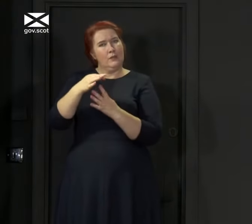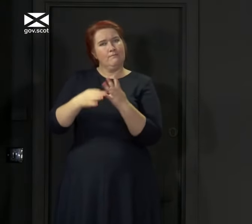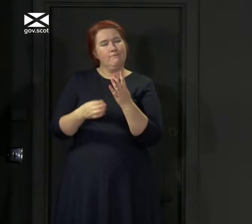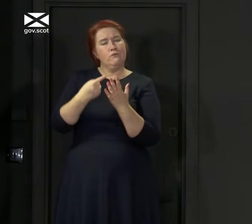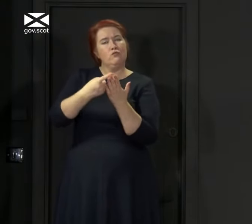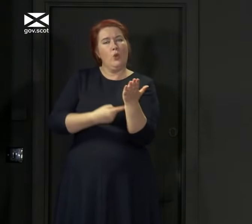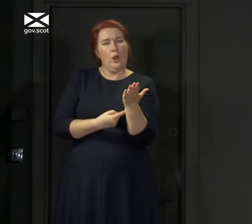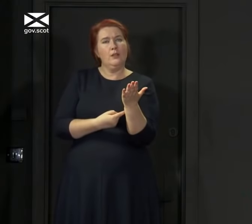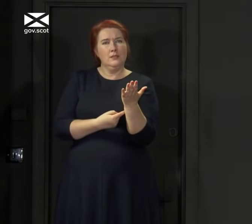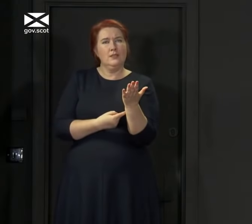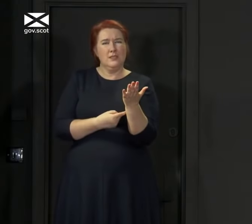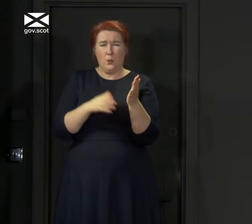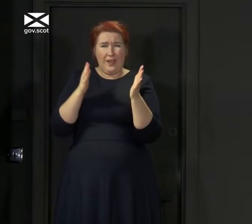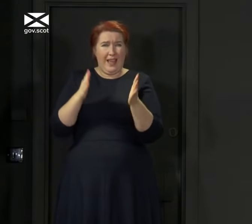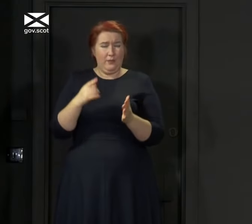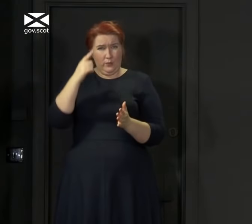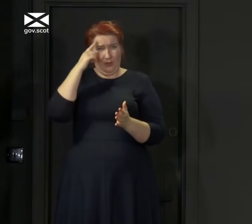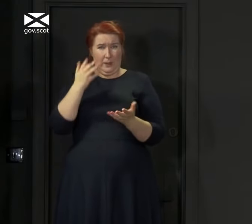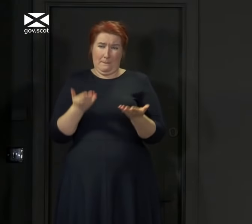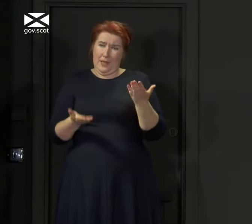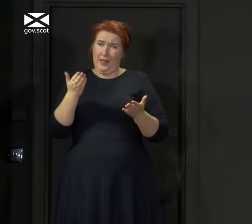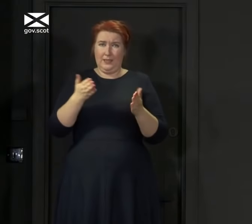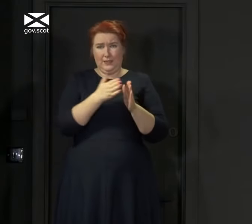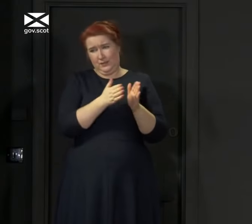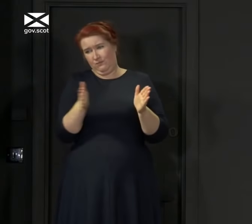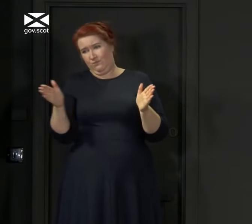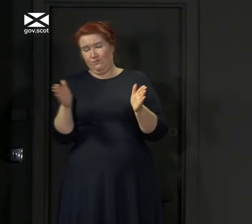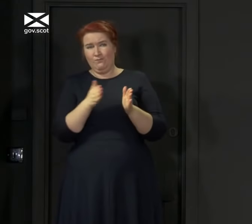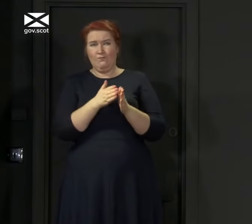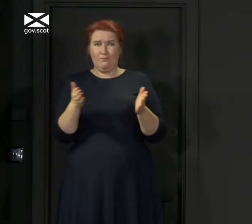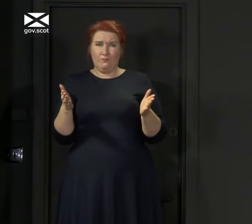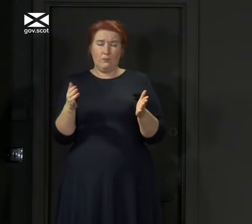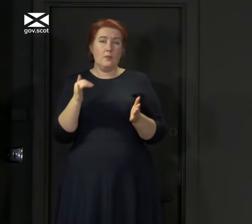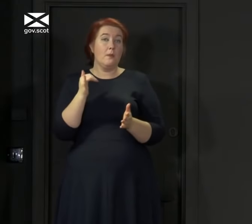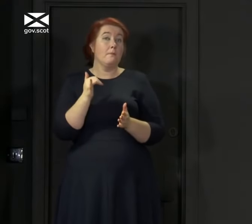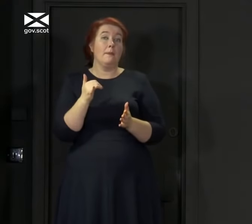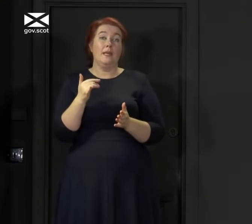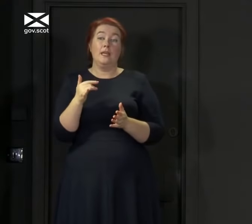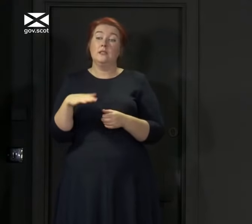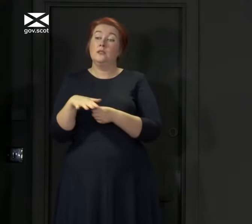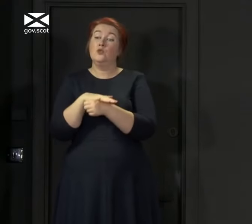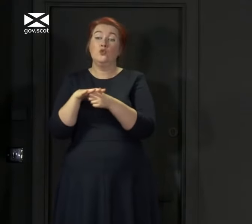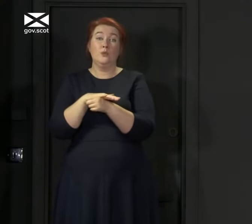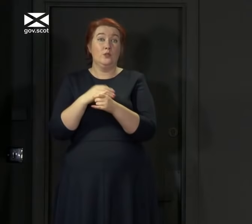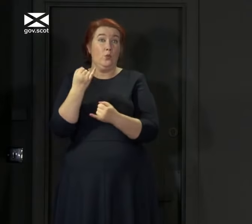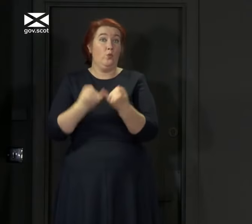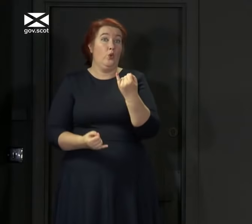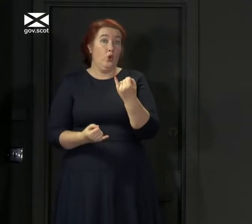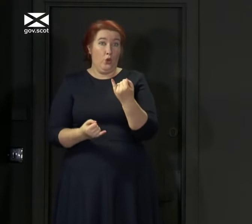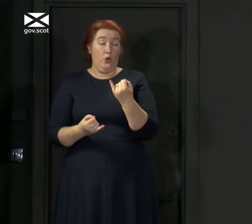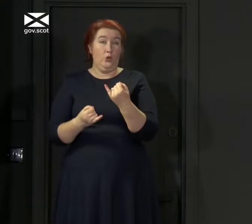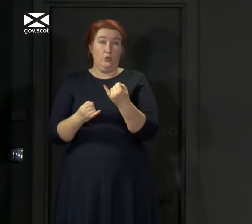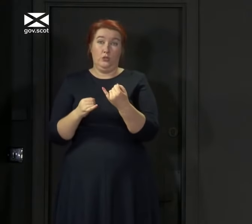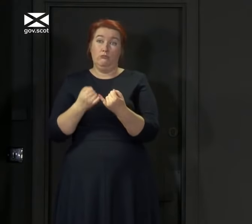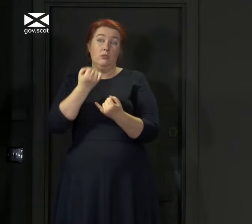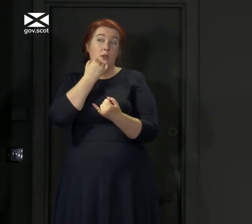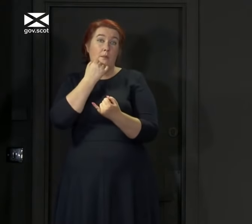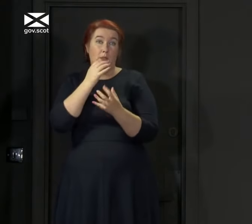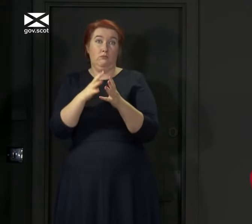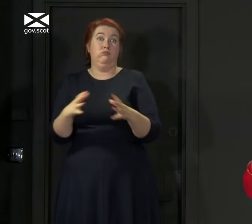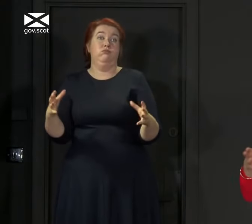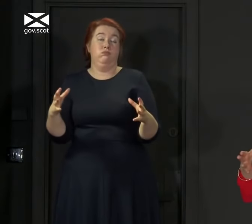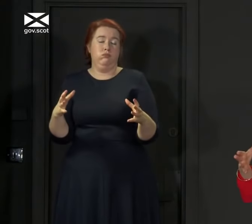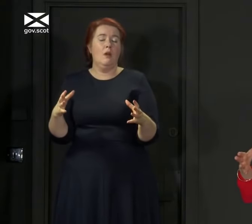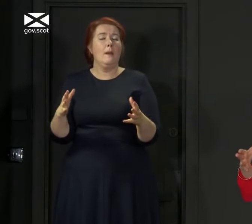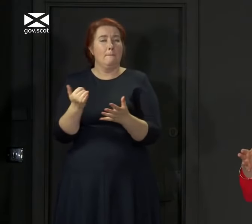these things are on a bit of a spectrum, I suppose. And, you know, if the situation gets more serious and deteriorates, then we would